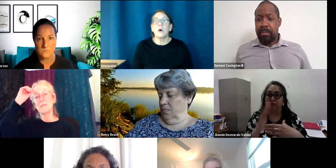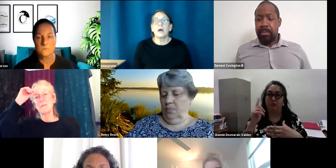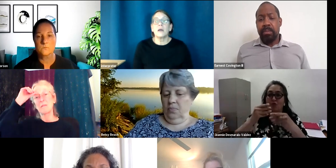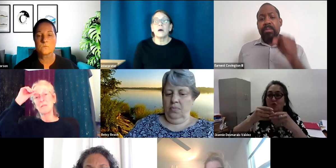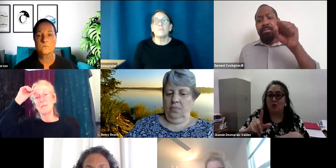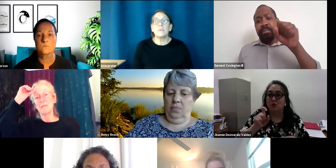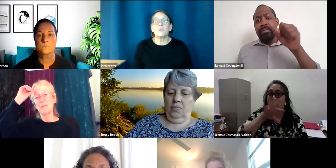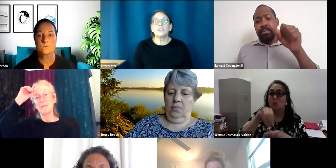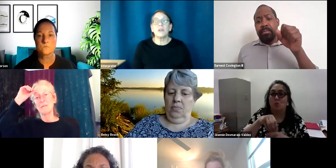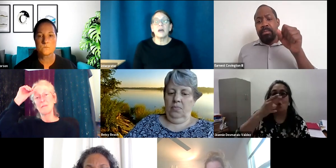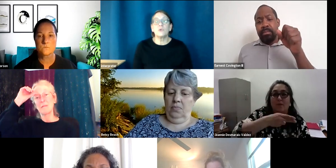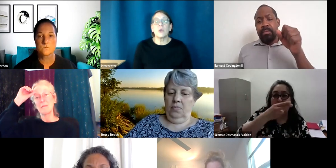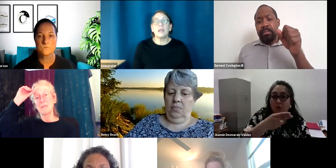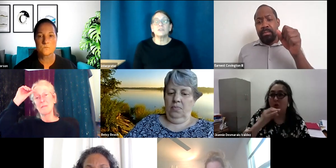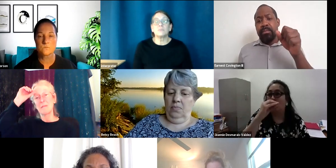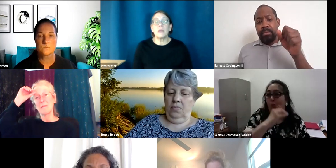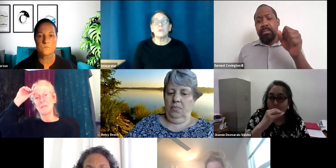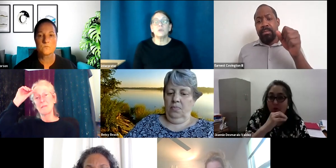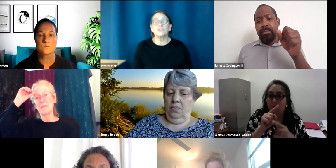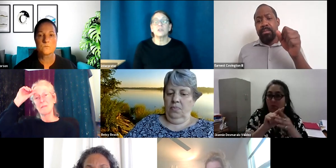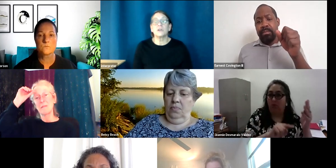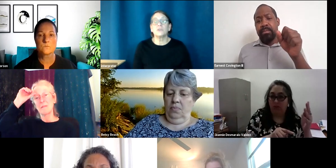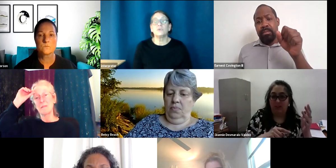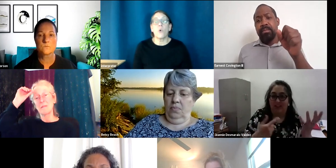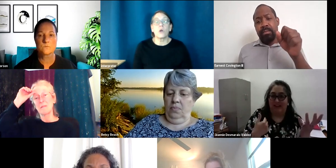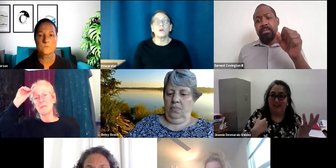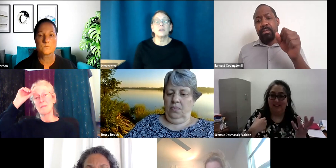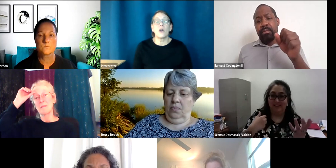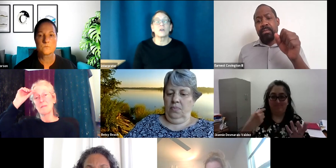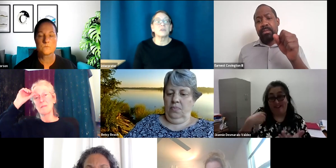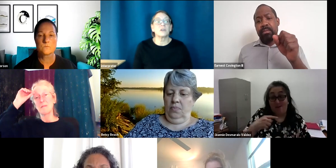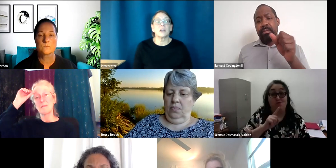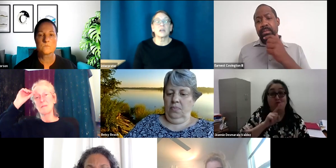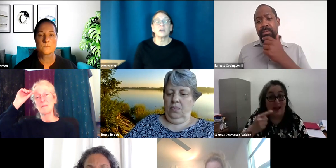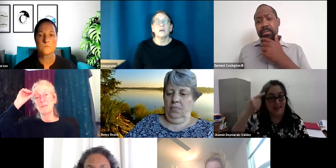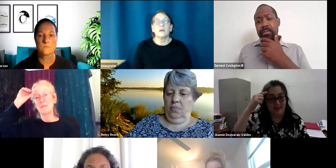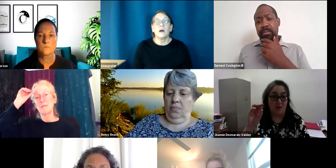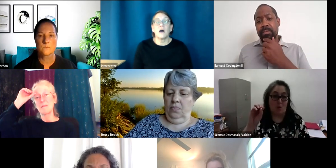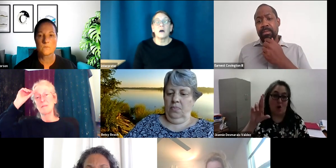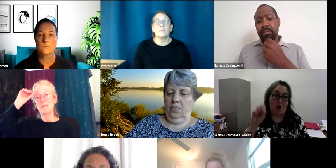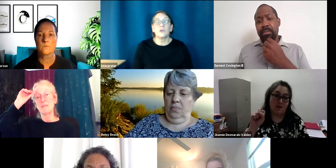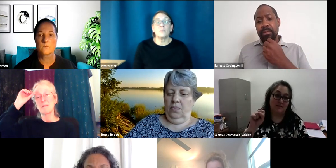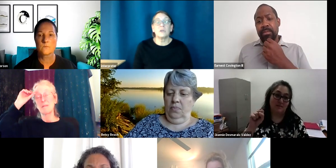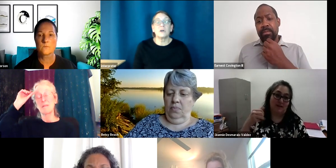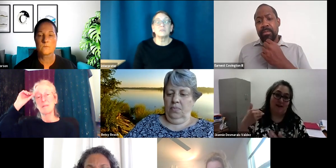But maybe we should have a range. Maybe we should include oral and hard of hearing, you know, because,